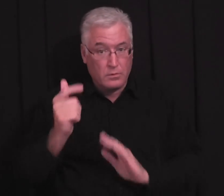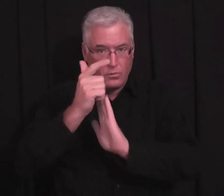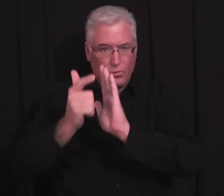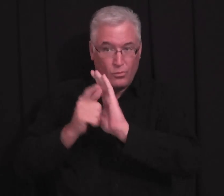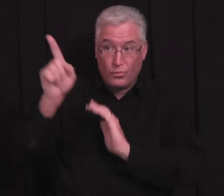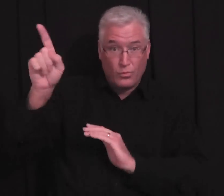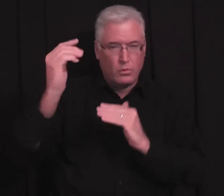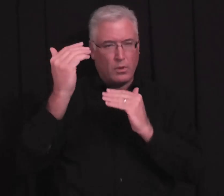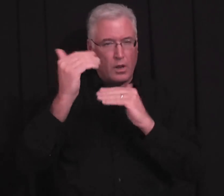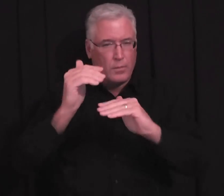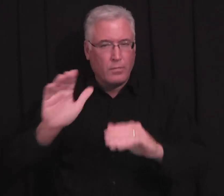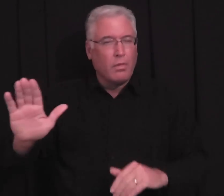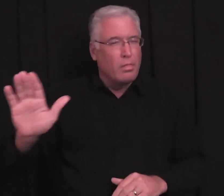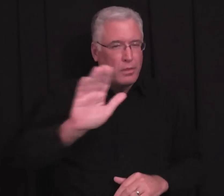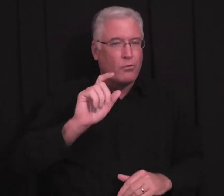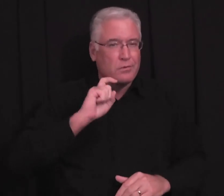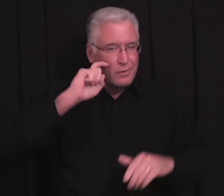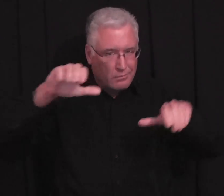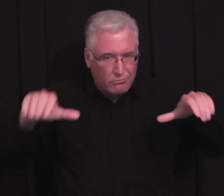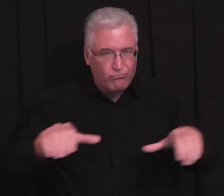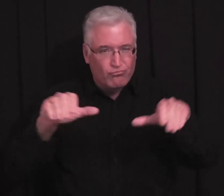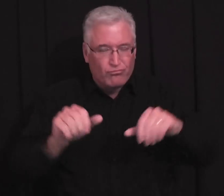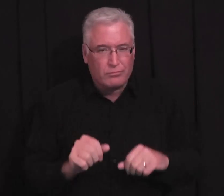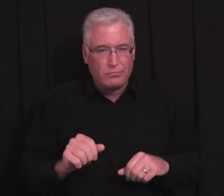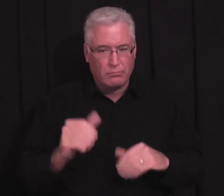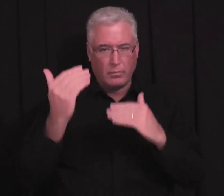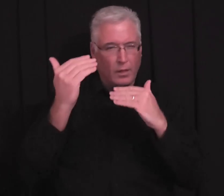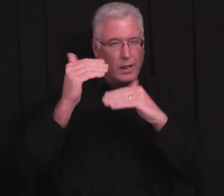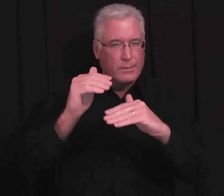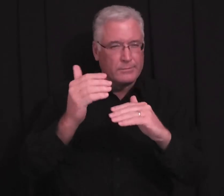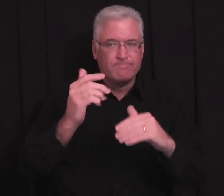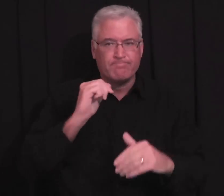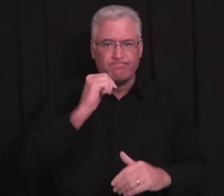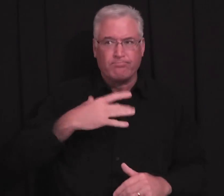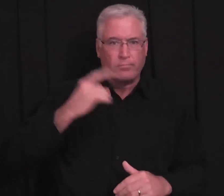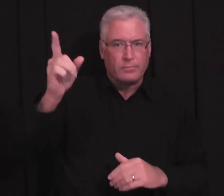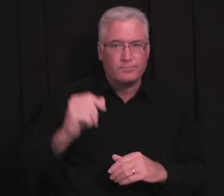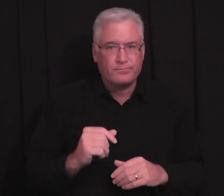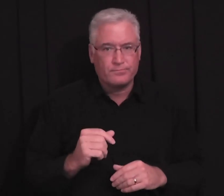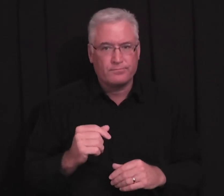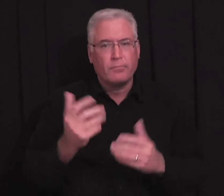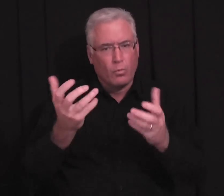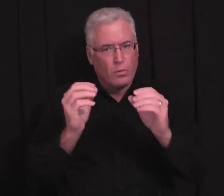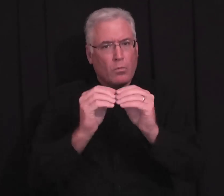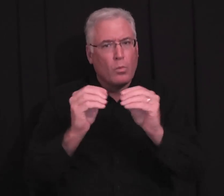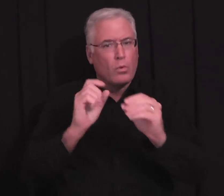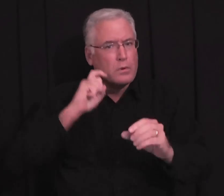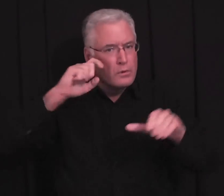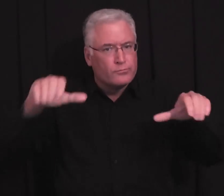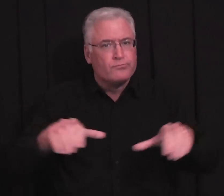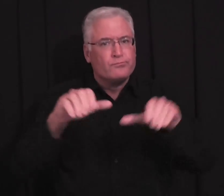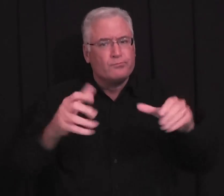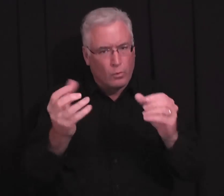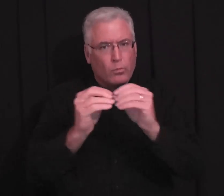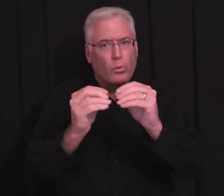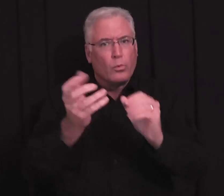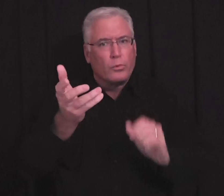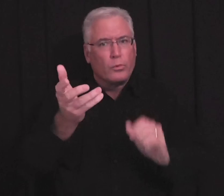resists God in this. Cause the law limits their sexual activities, you know, people don't like it. They want more sexual